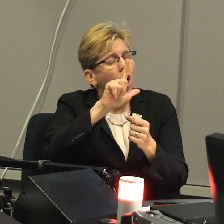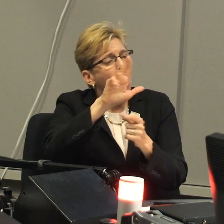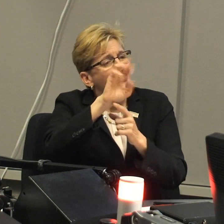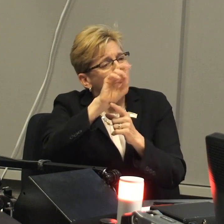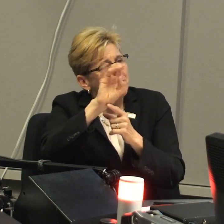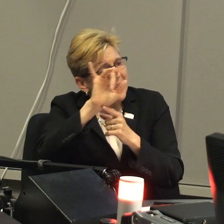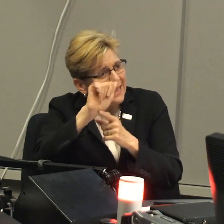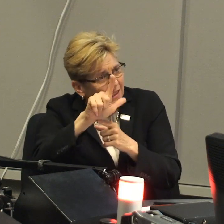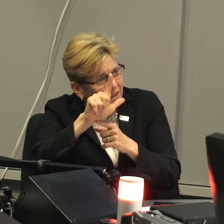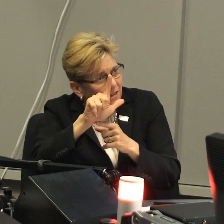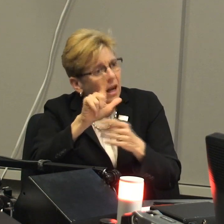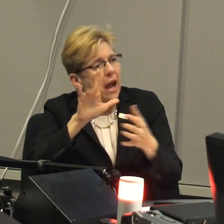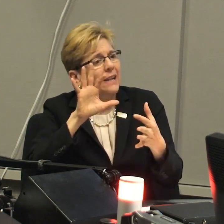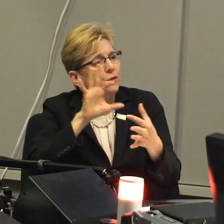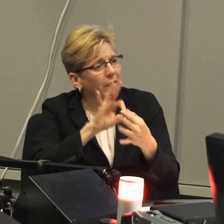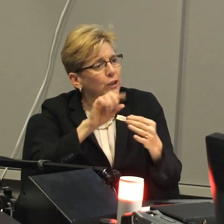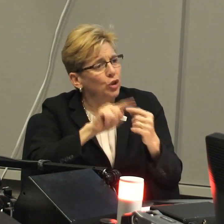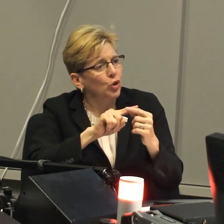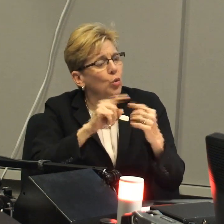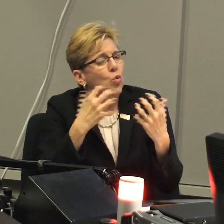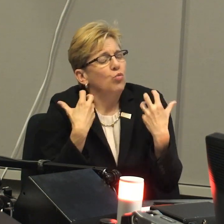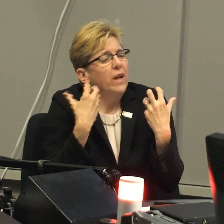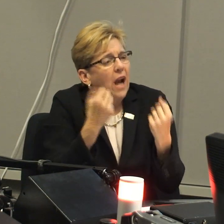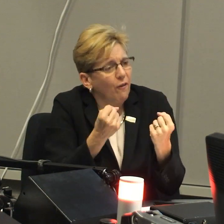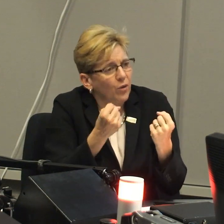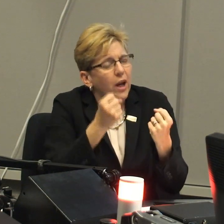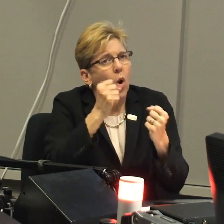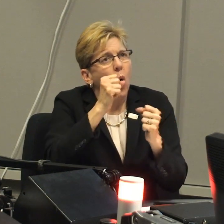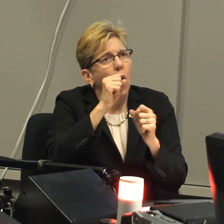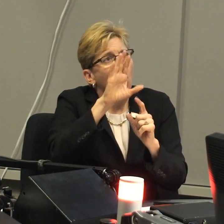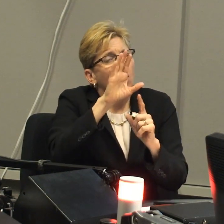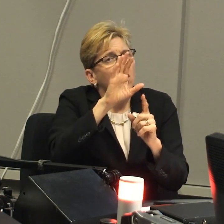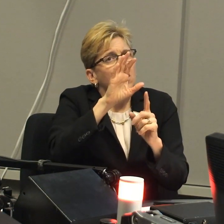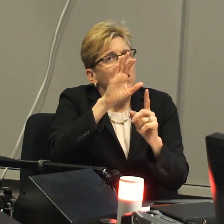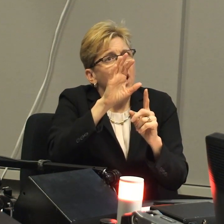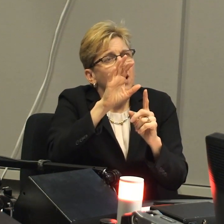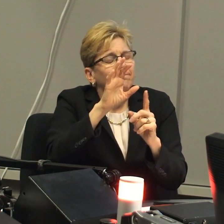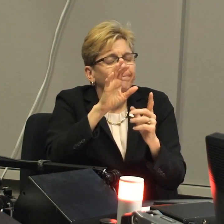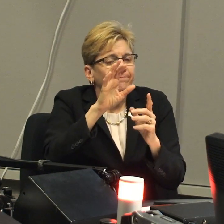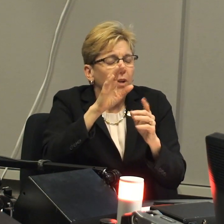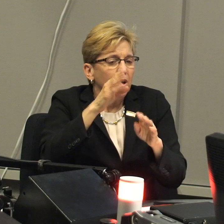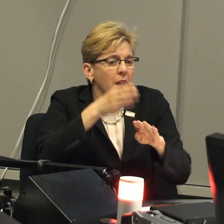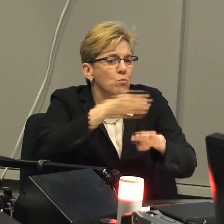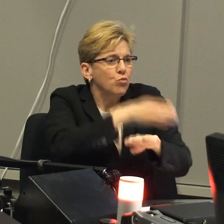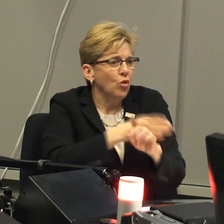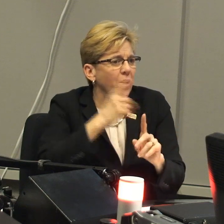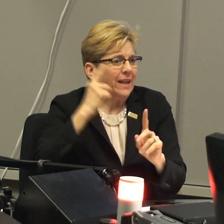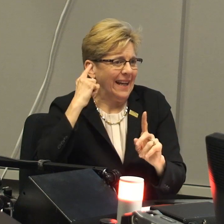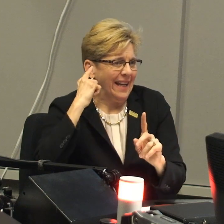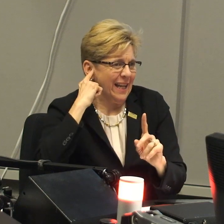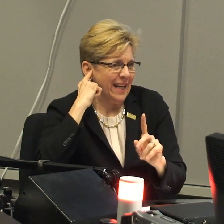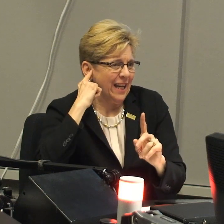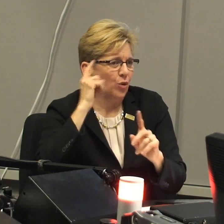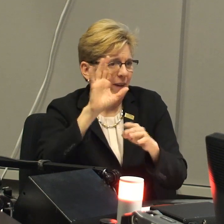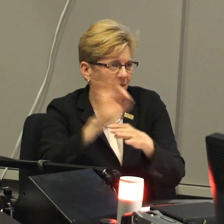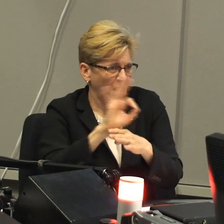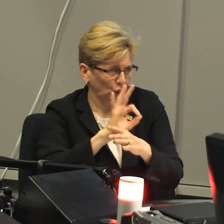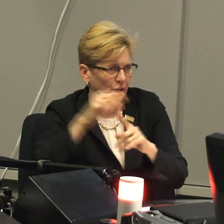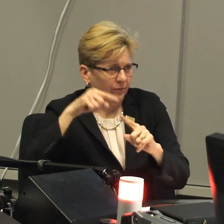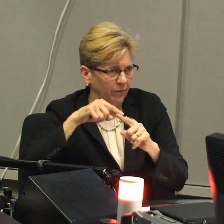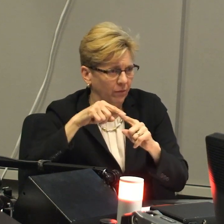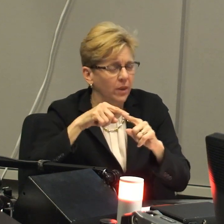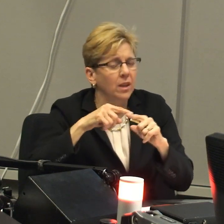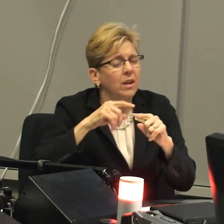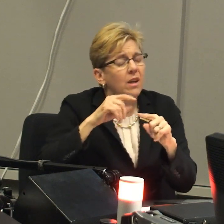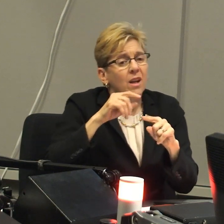insurance as parents are all remedial as it relates to, you know, recovering or improving the